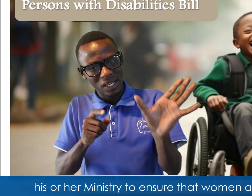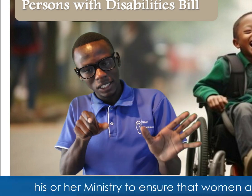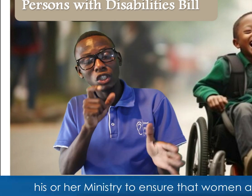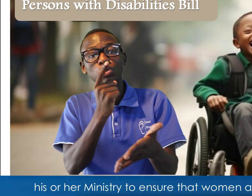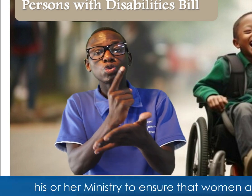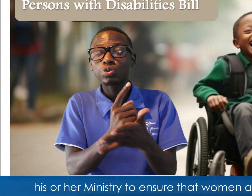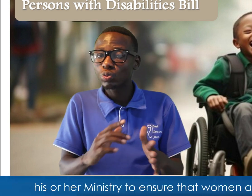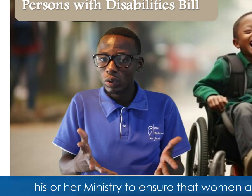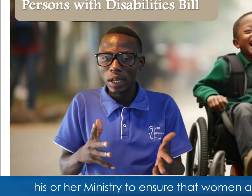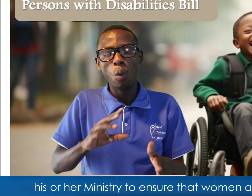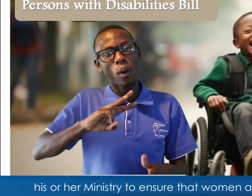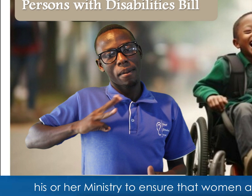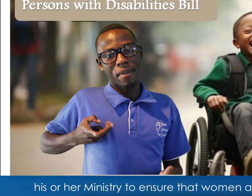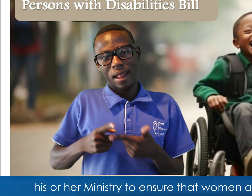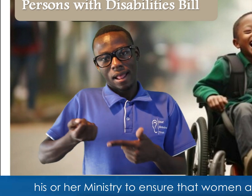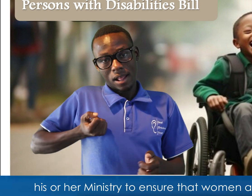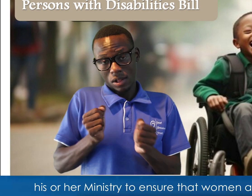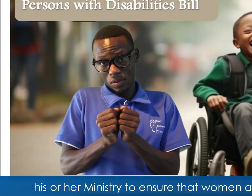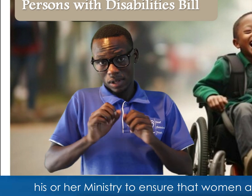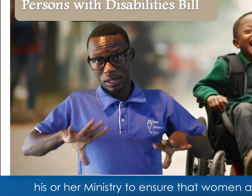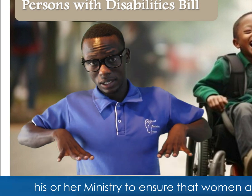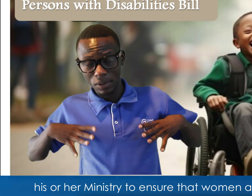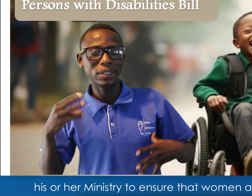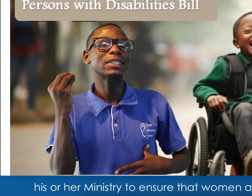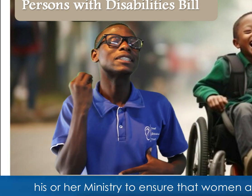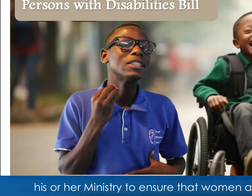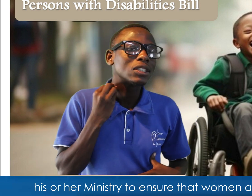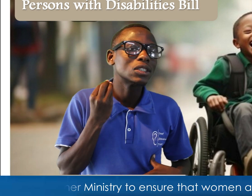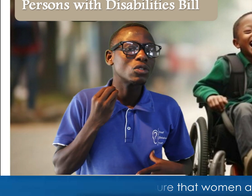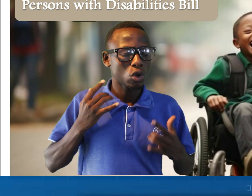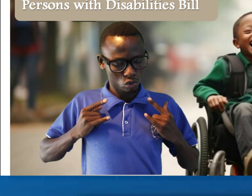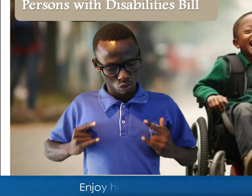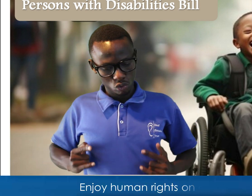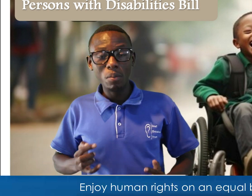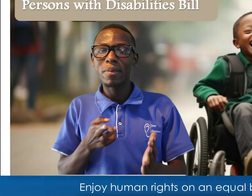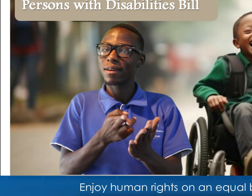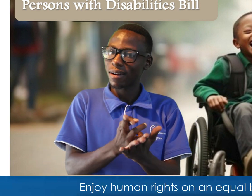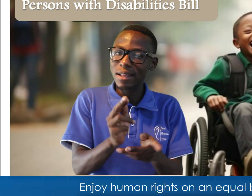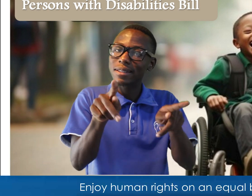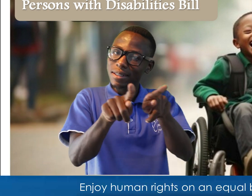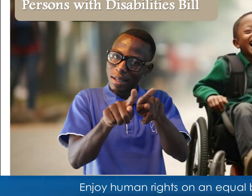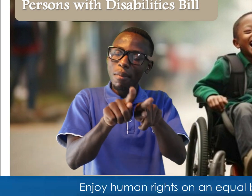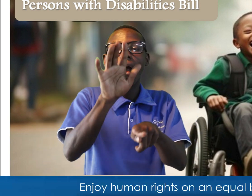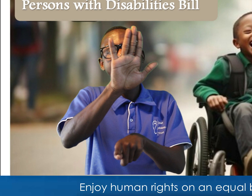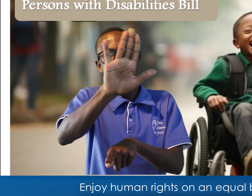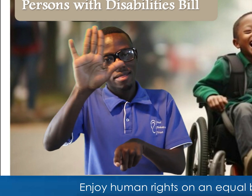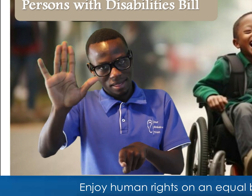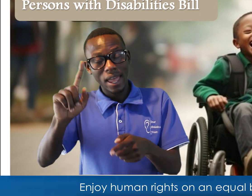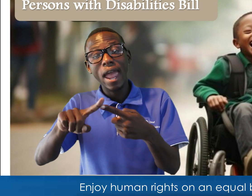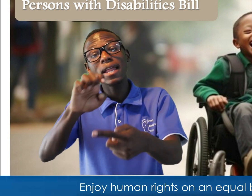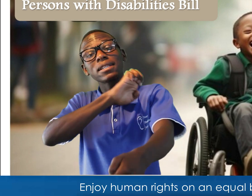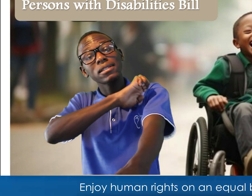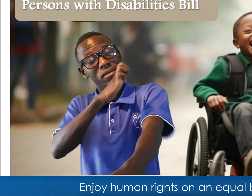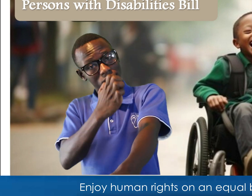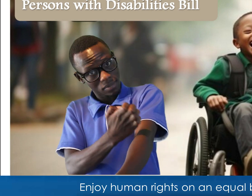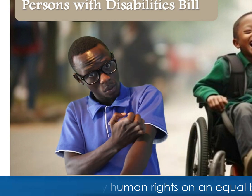his or her ministry to ensure that women and girls with disabilities enjoy human rights on an